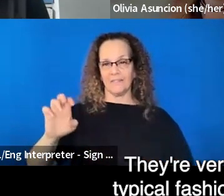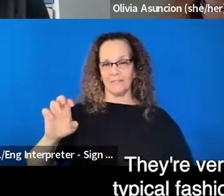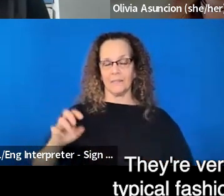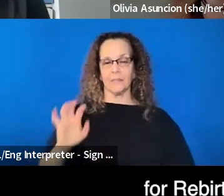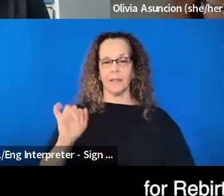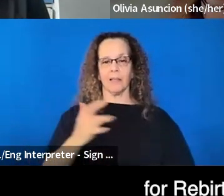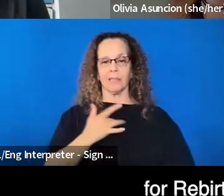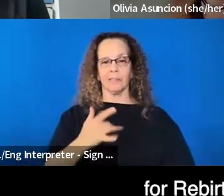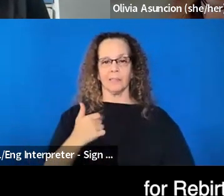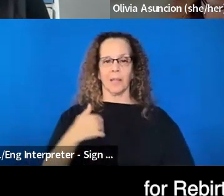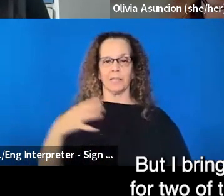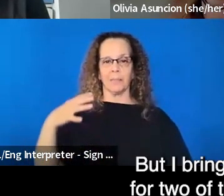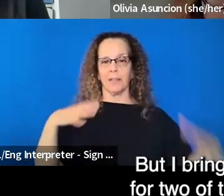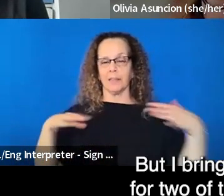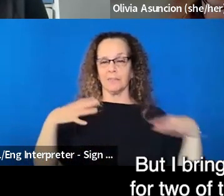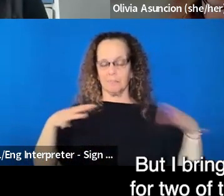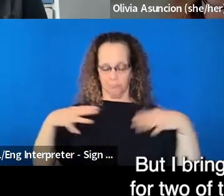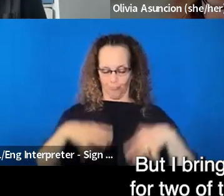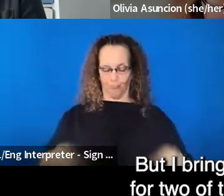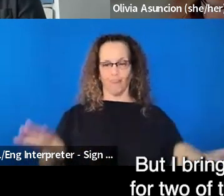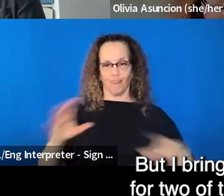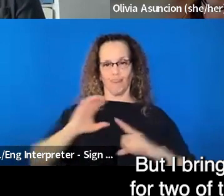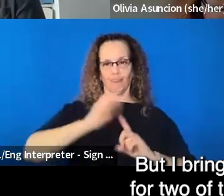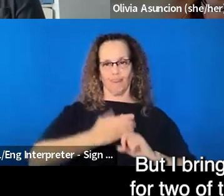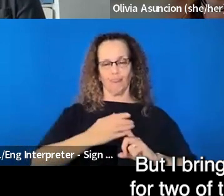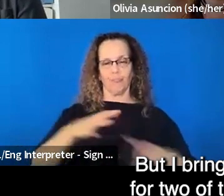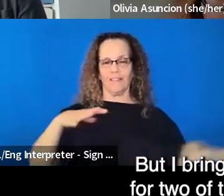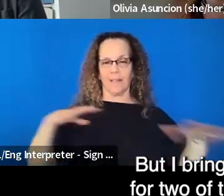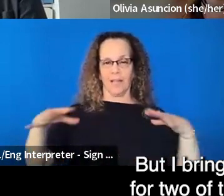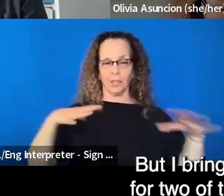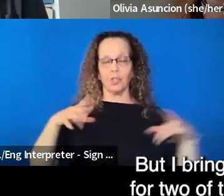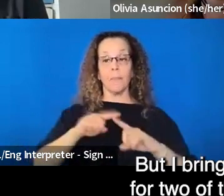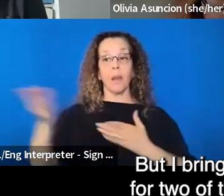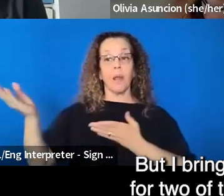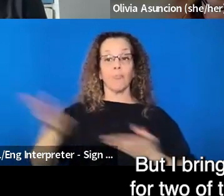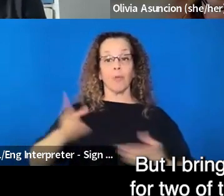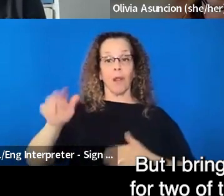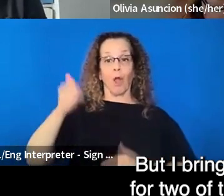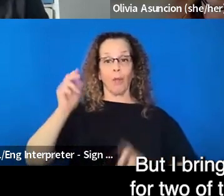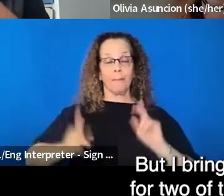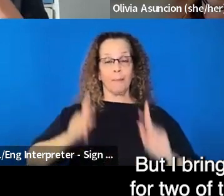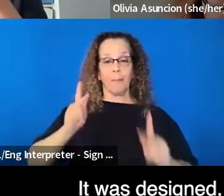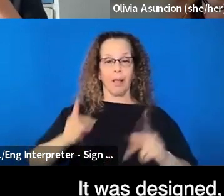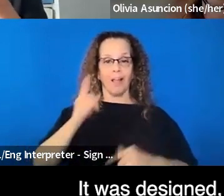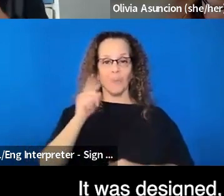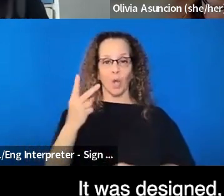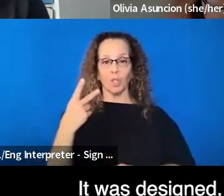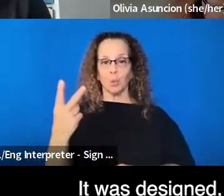typical fashion performances for rebirth garments, but I bring in other folks, um, for two of the